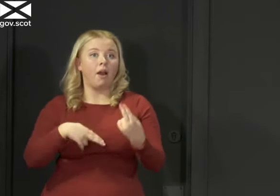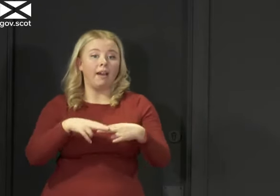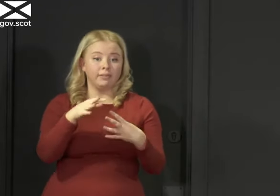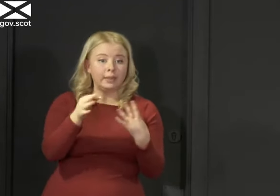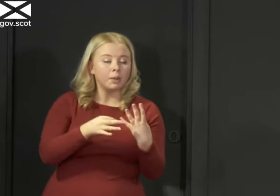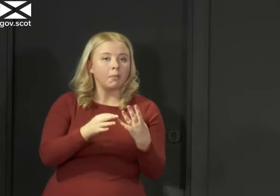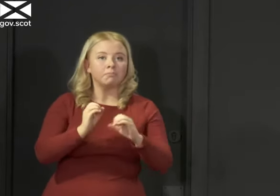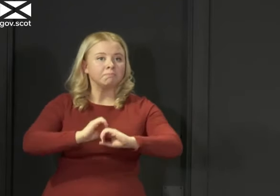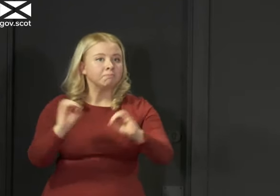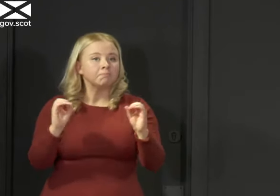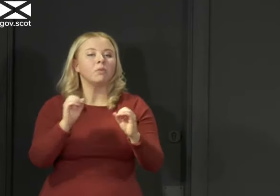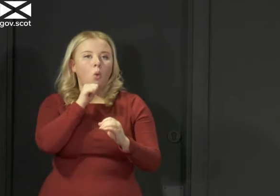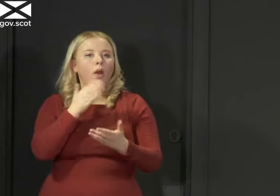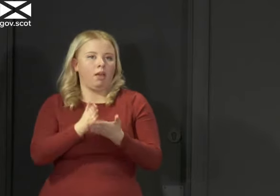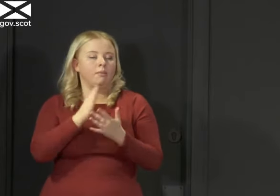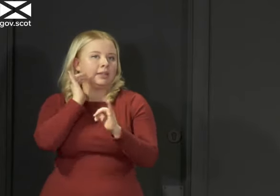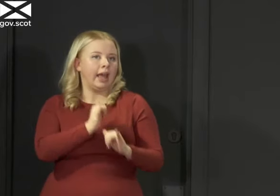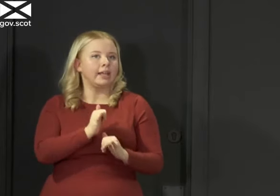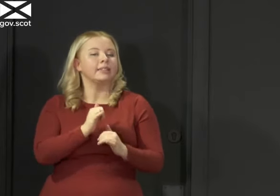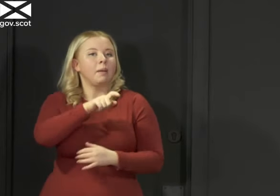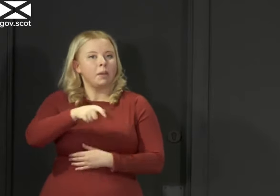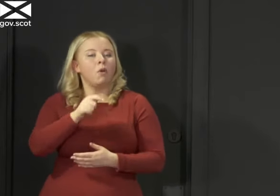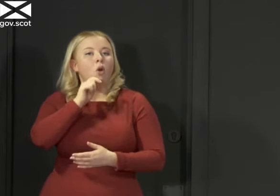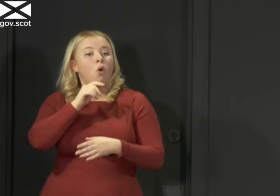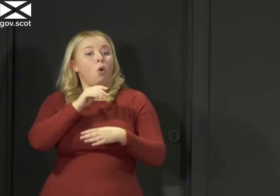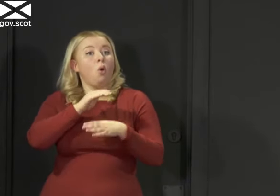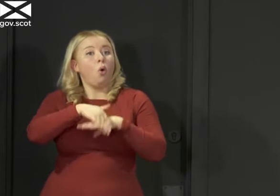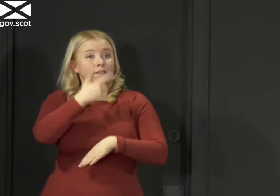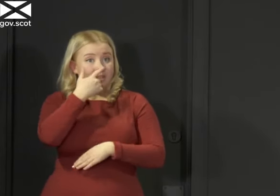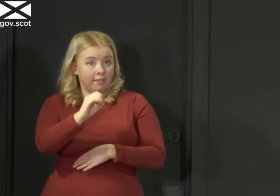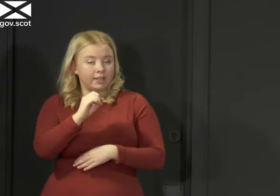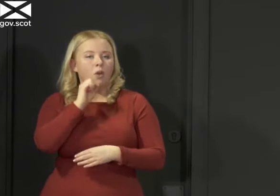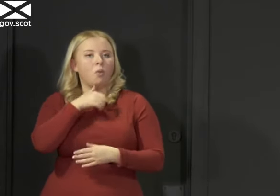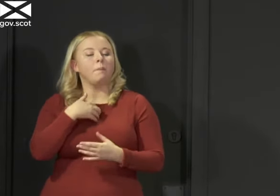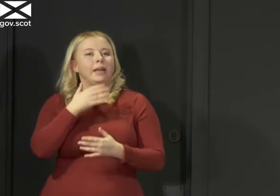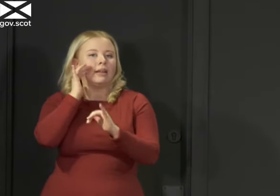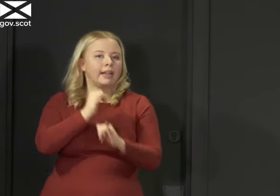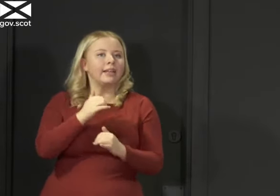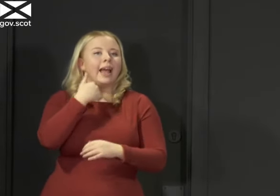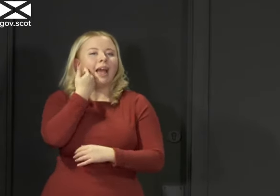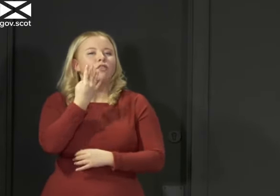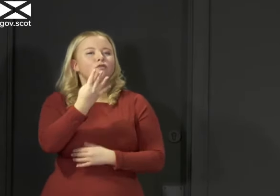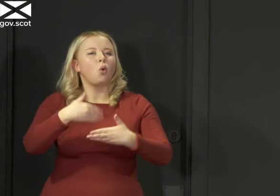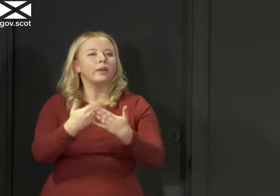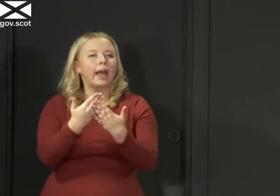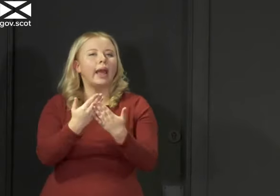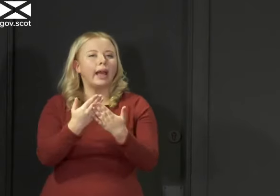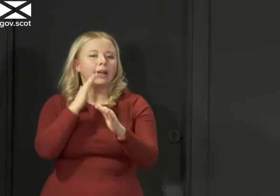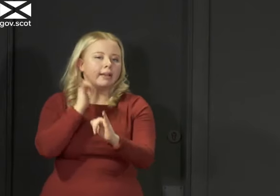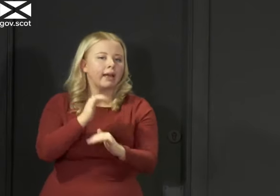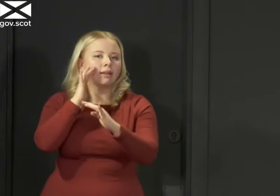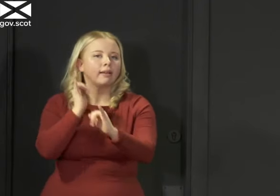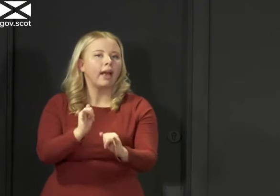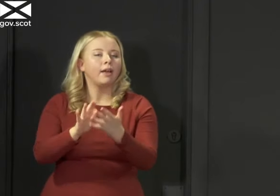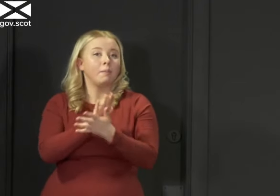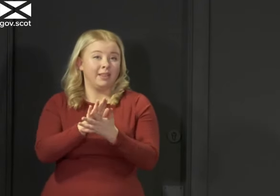not. People who are over 70 will be tested every four days during their stay in hospital. And the reason for that, course, as we see